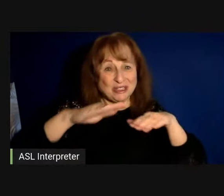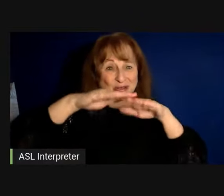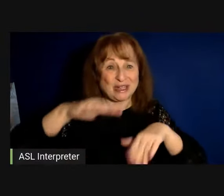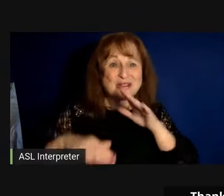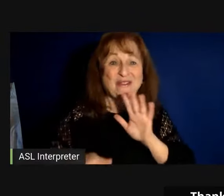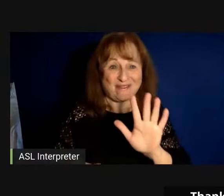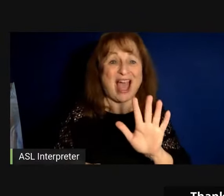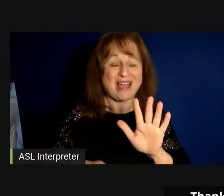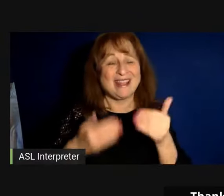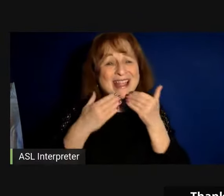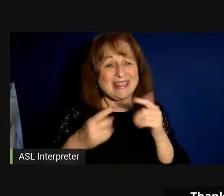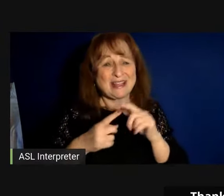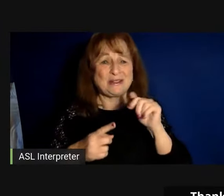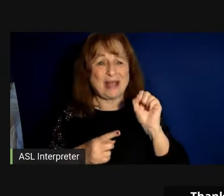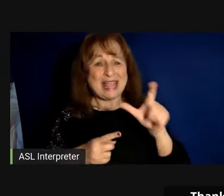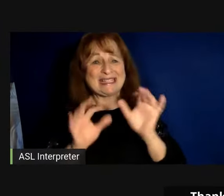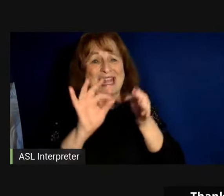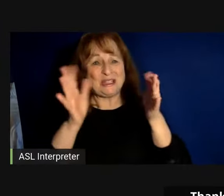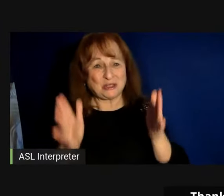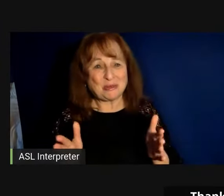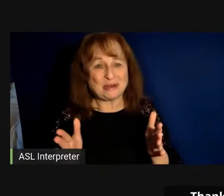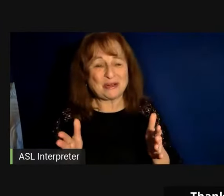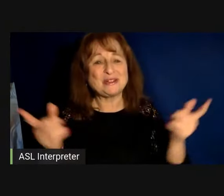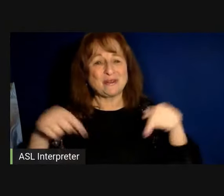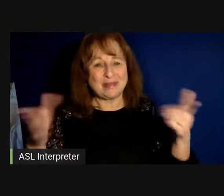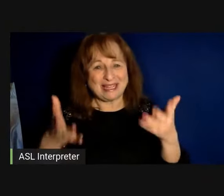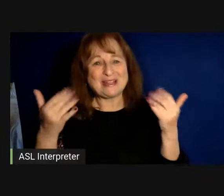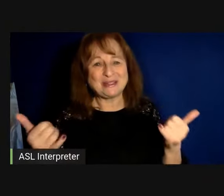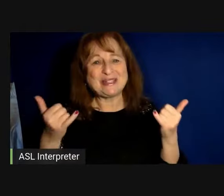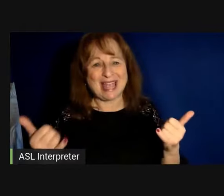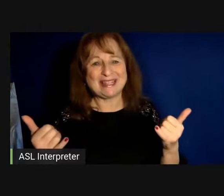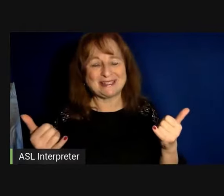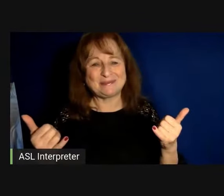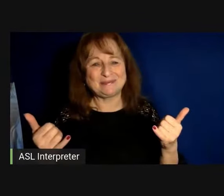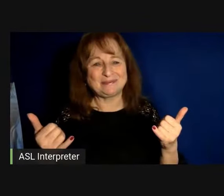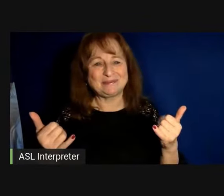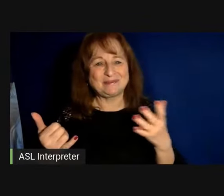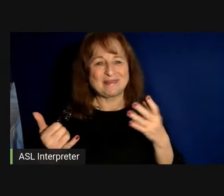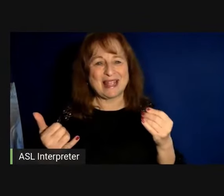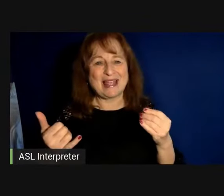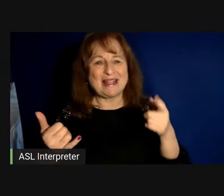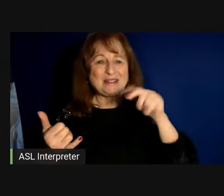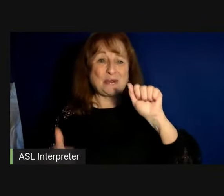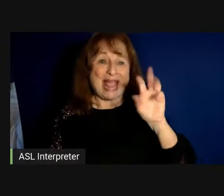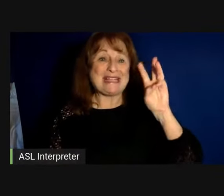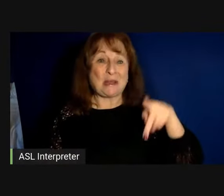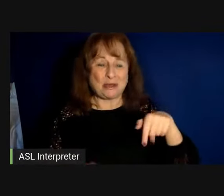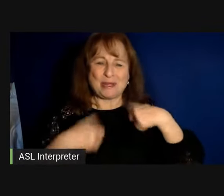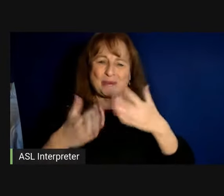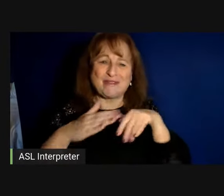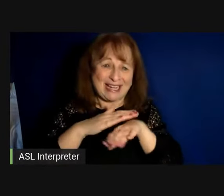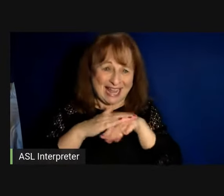thank you to the asl interpreters being here today and to awp for providing access